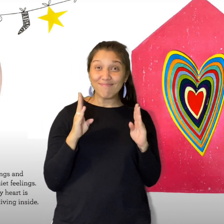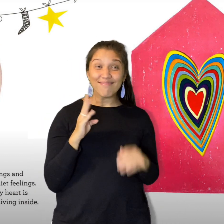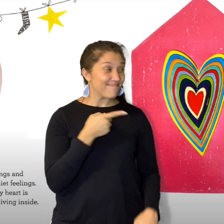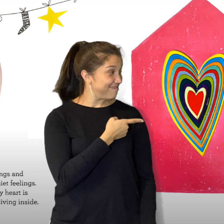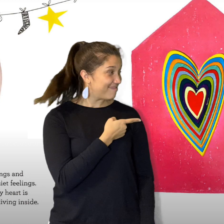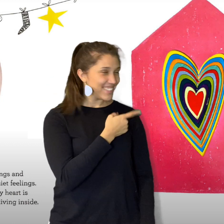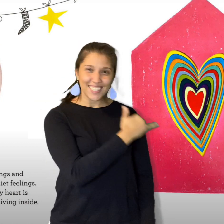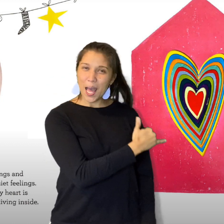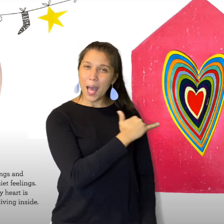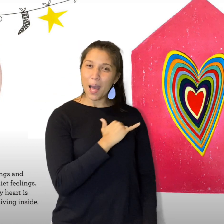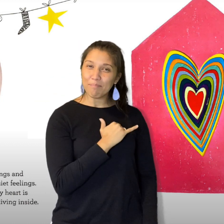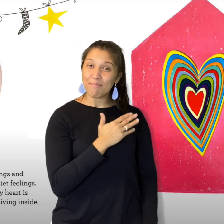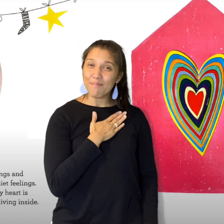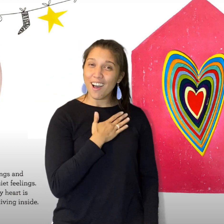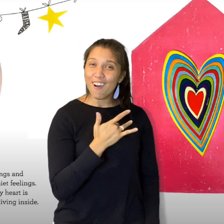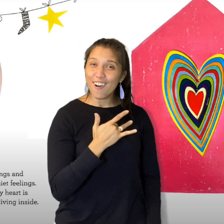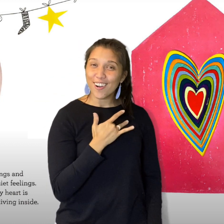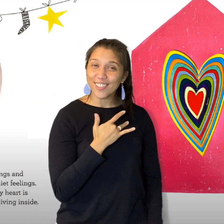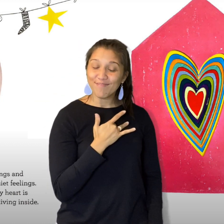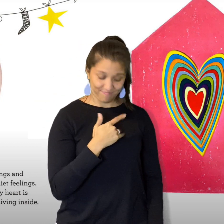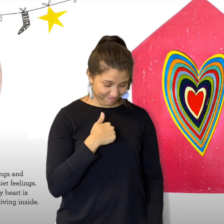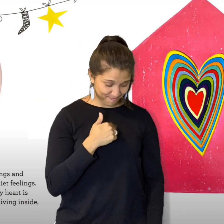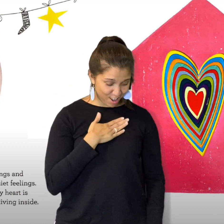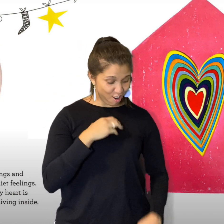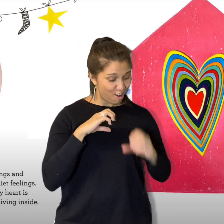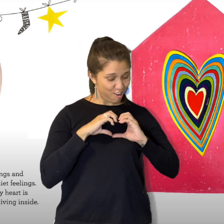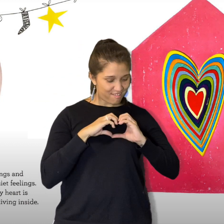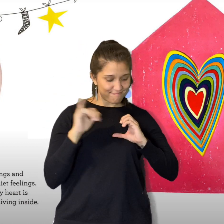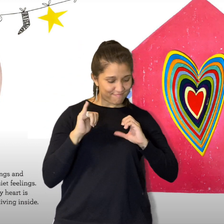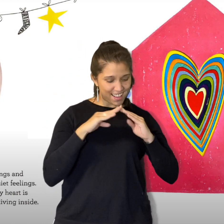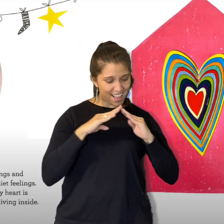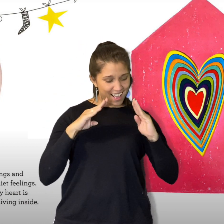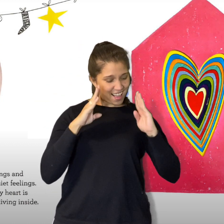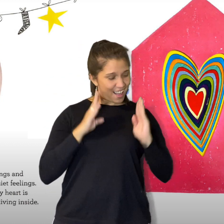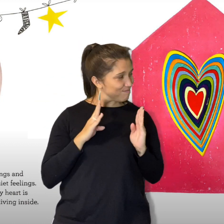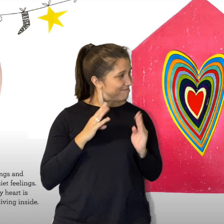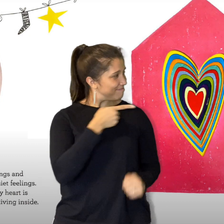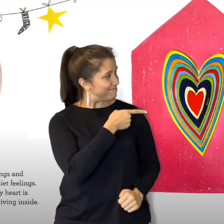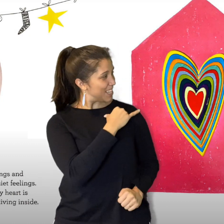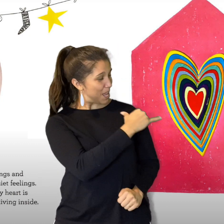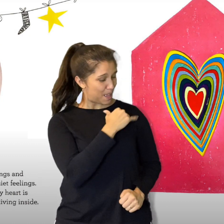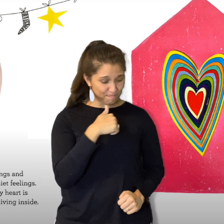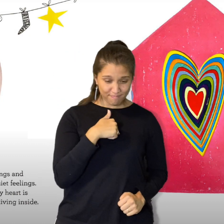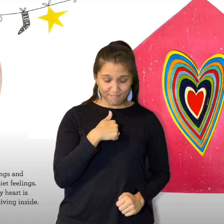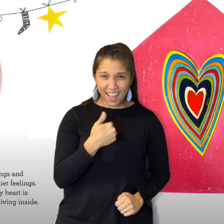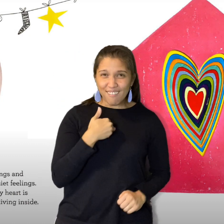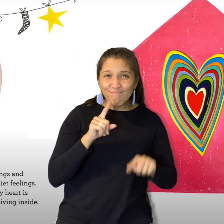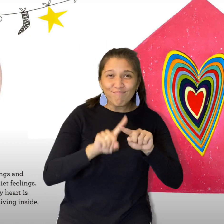My heart is like a house with all these feelings